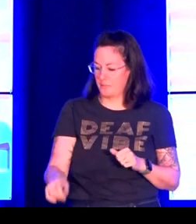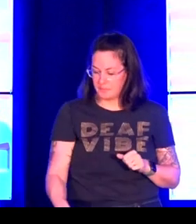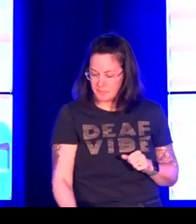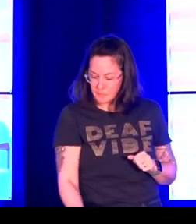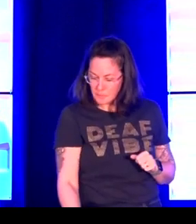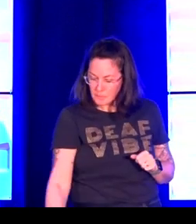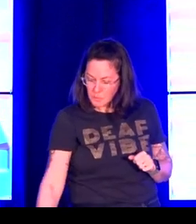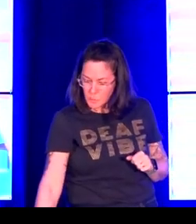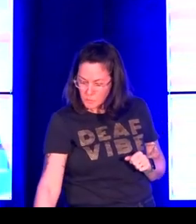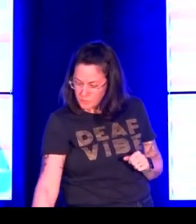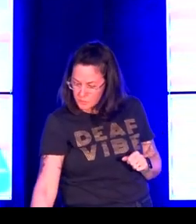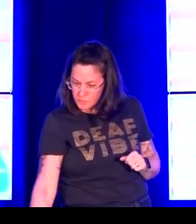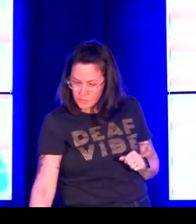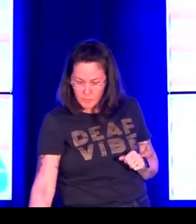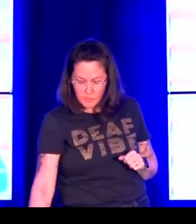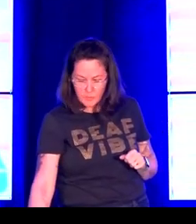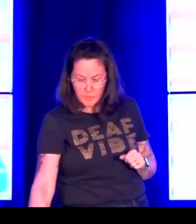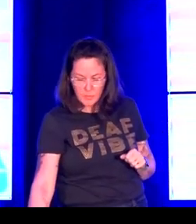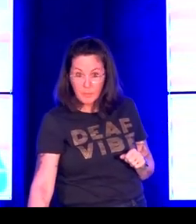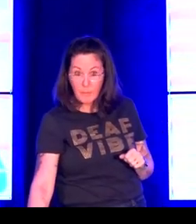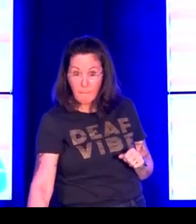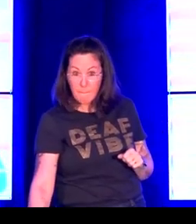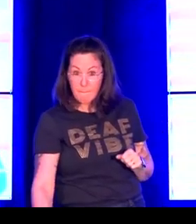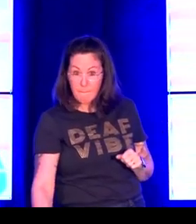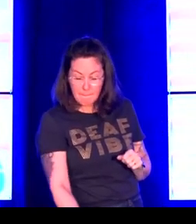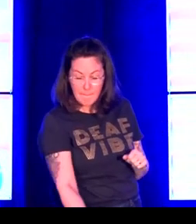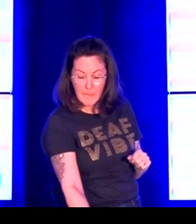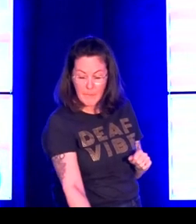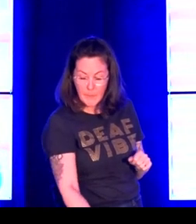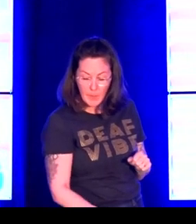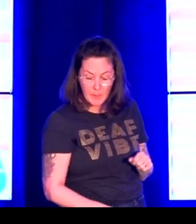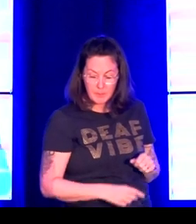change I just want to bring it to the forefront so that it's something we're thinking about